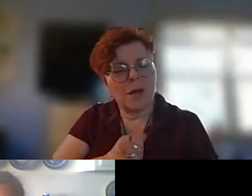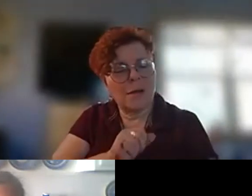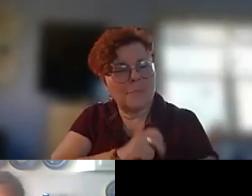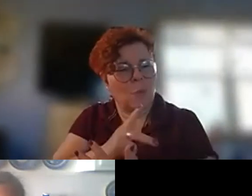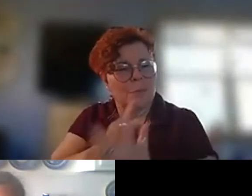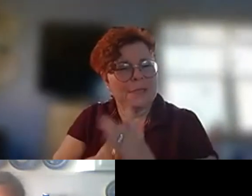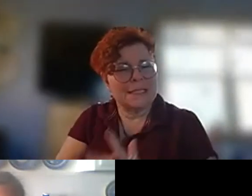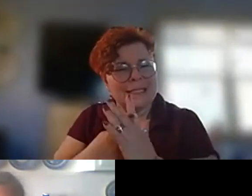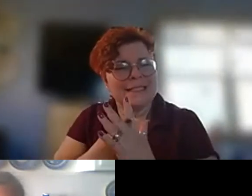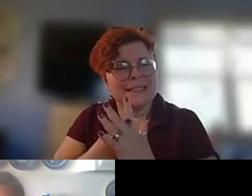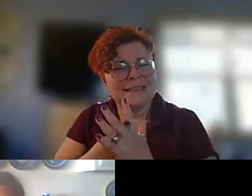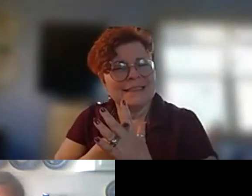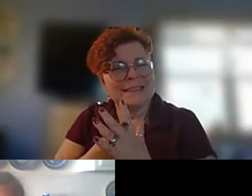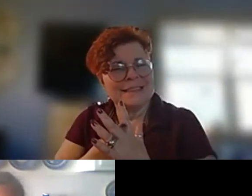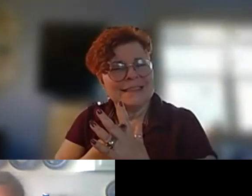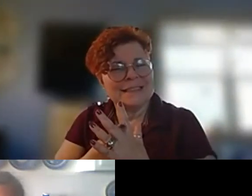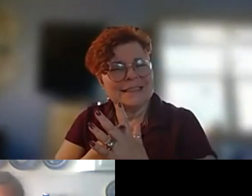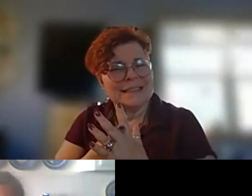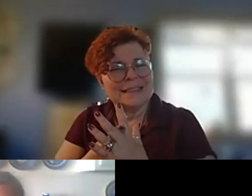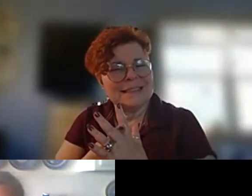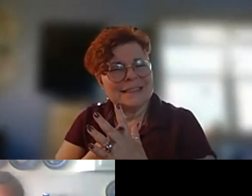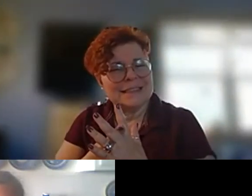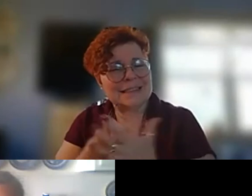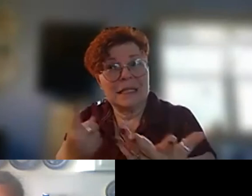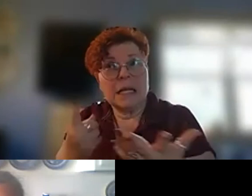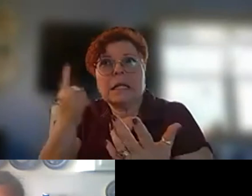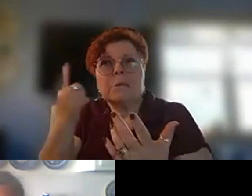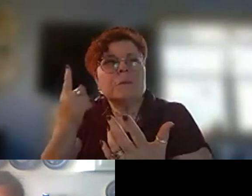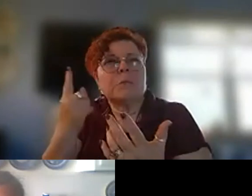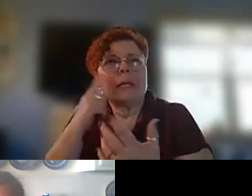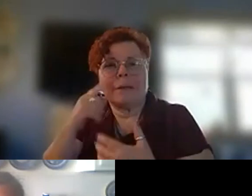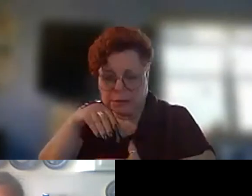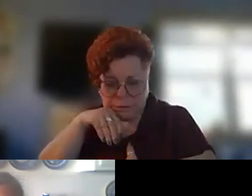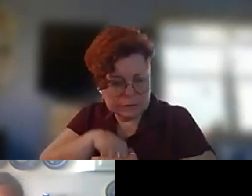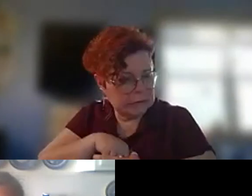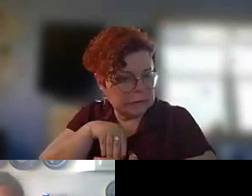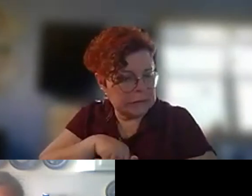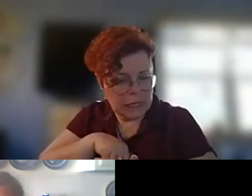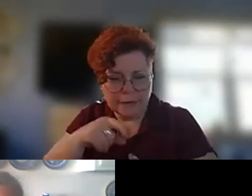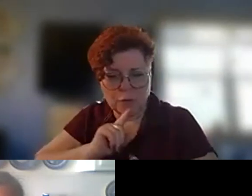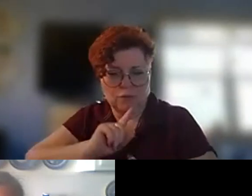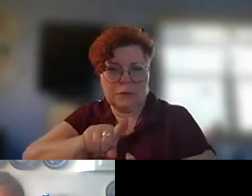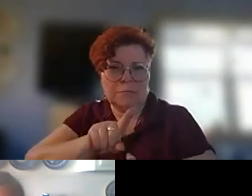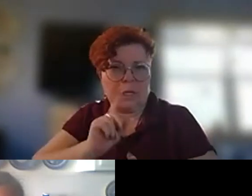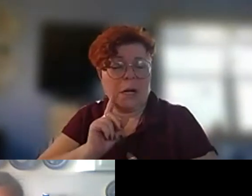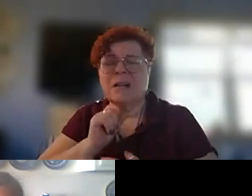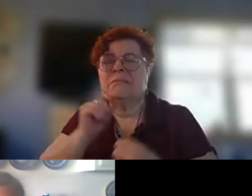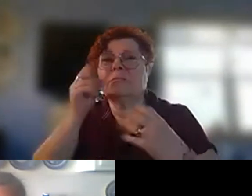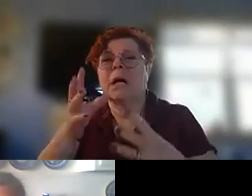so can this be something deep inside you that you respond to there's a lot of attention right now being